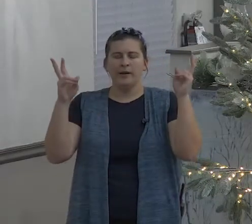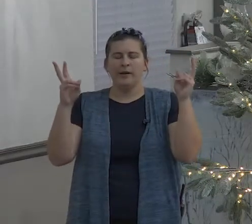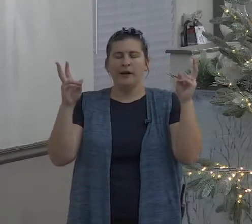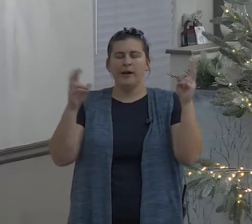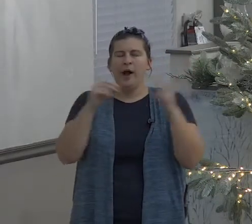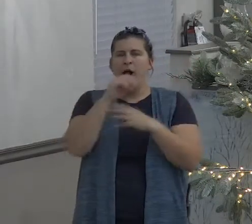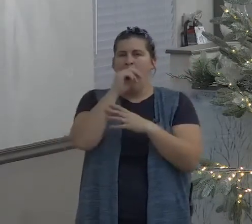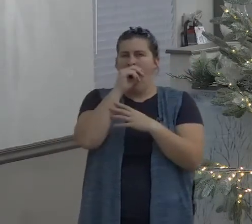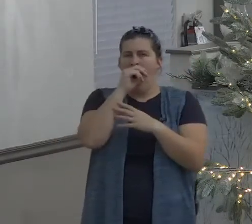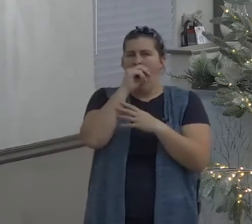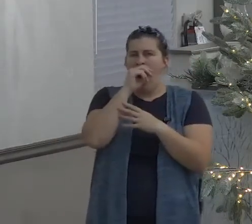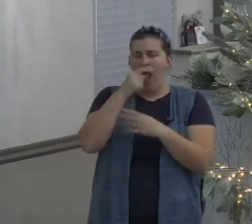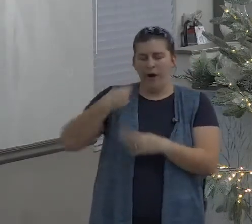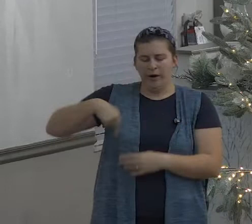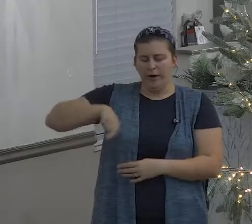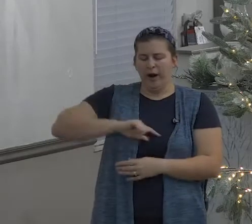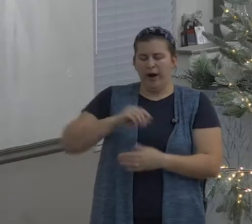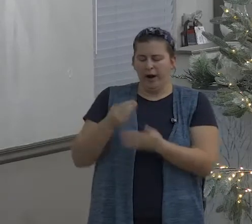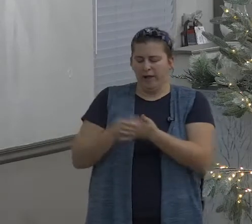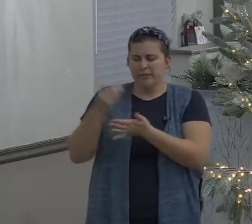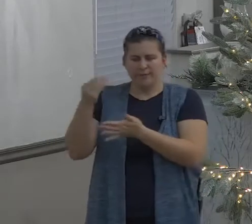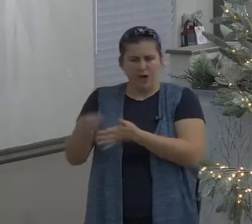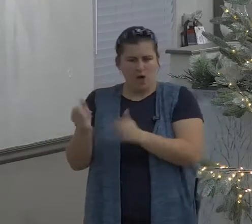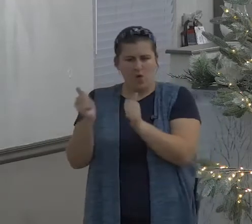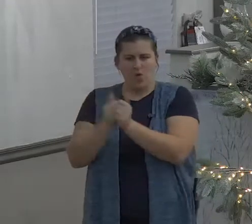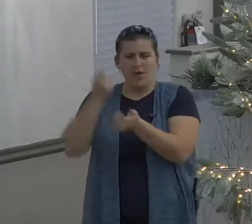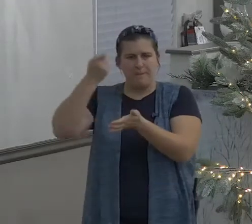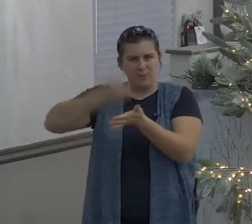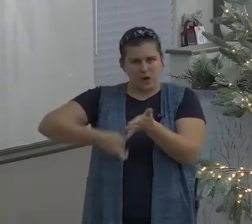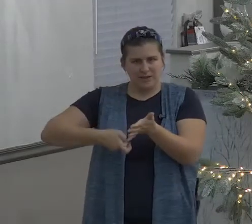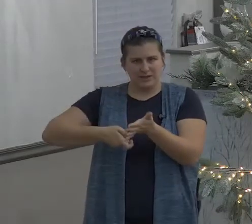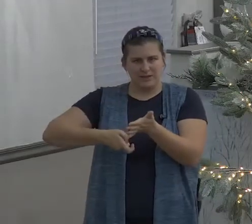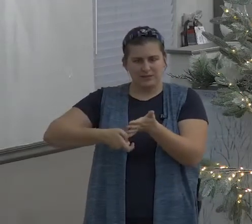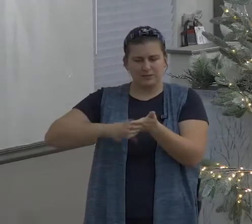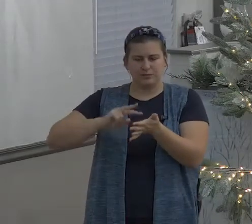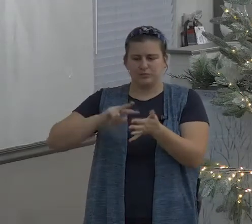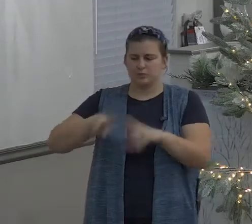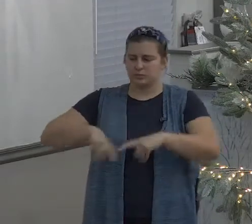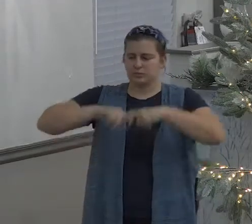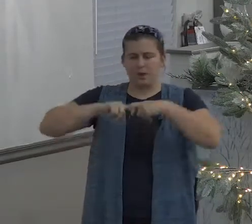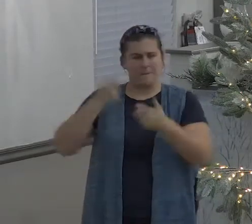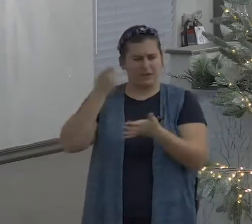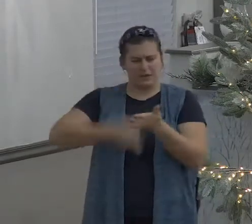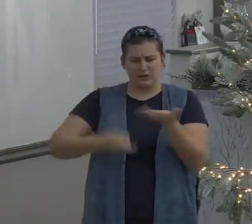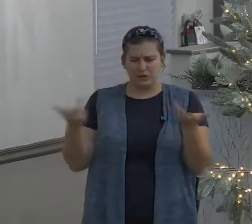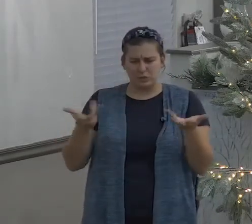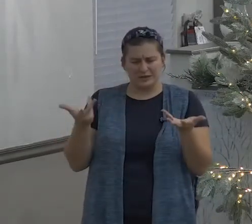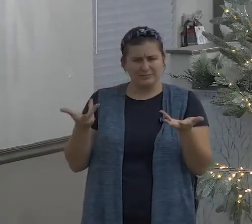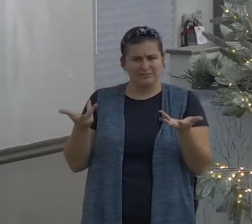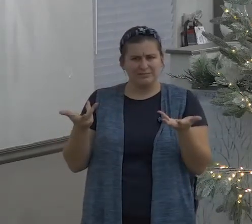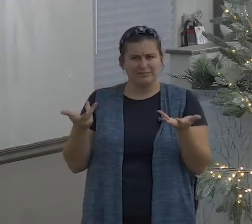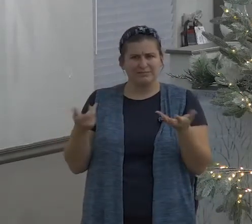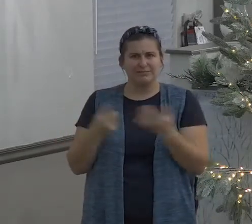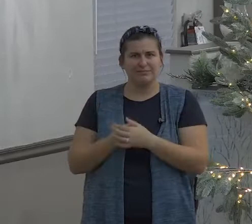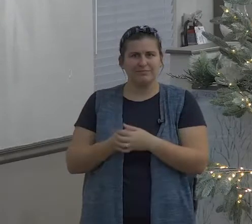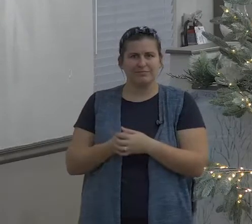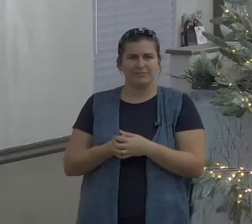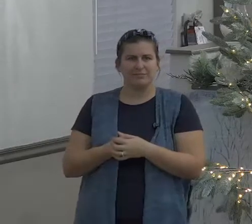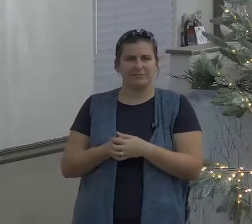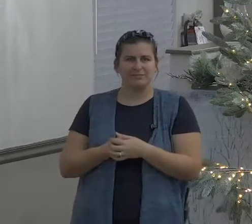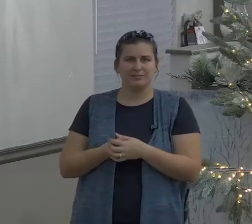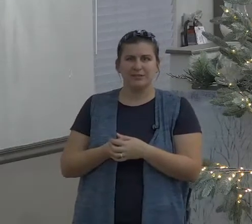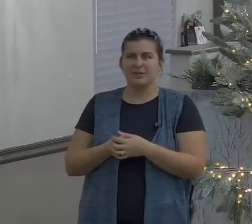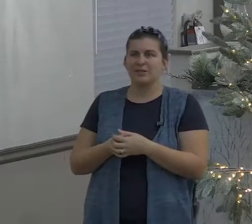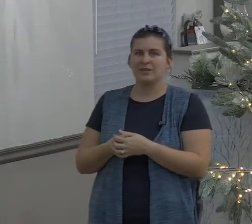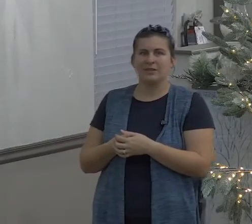first Corinthians chapter six verse twenty great passage but other passages similar to this it says